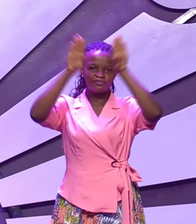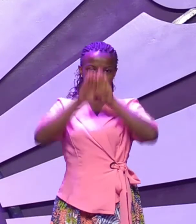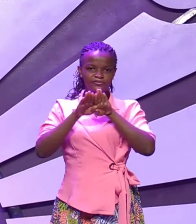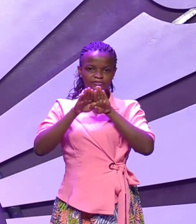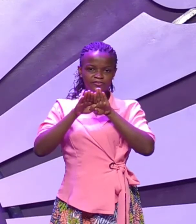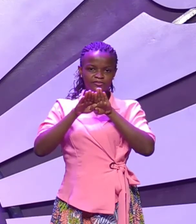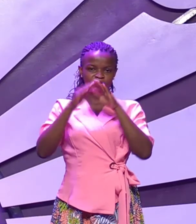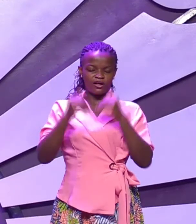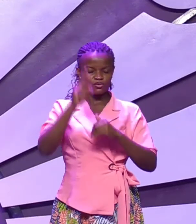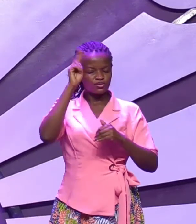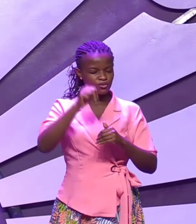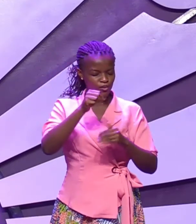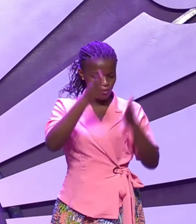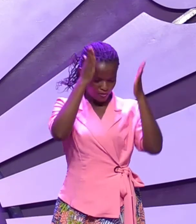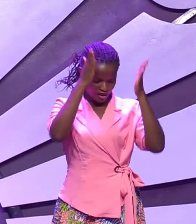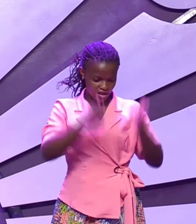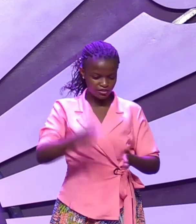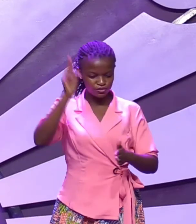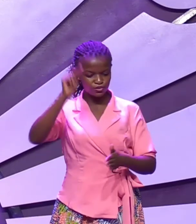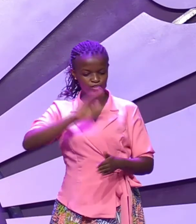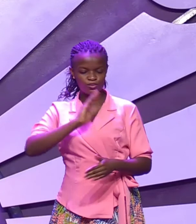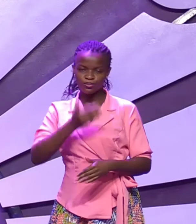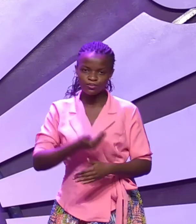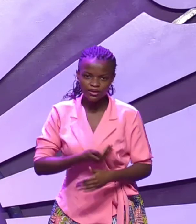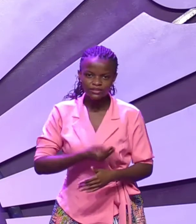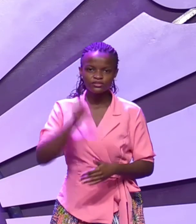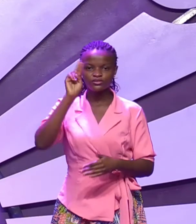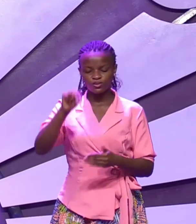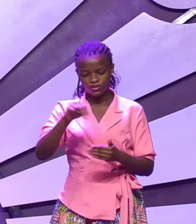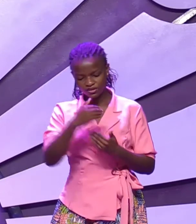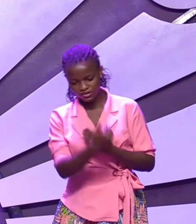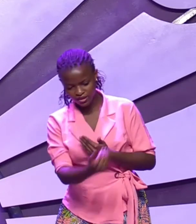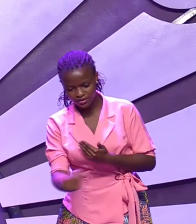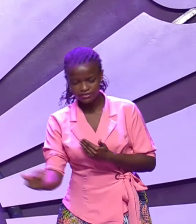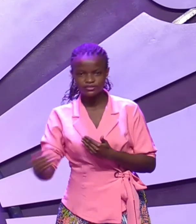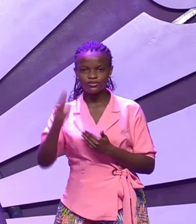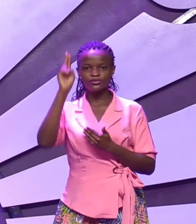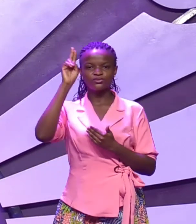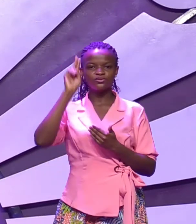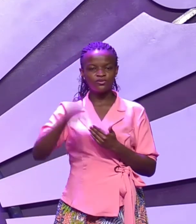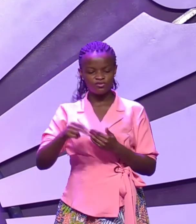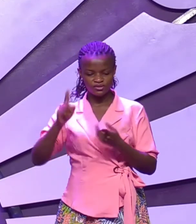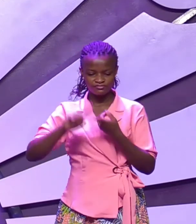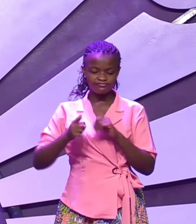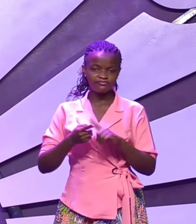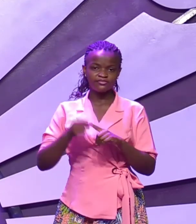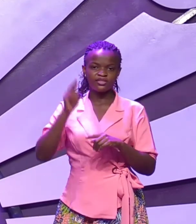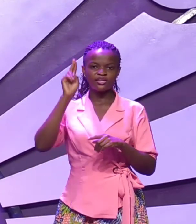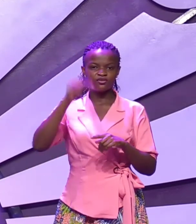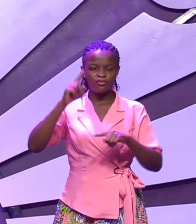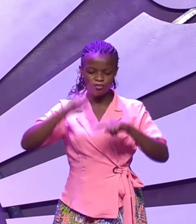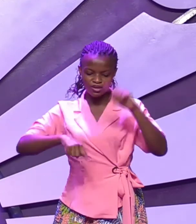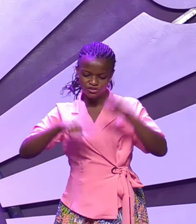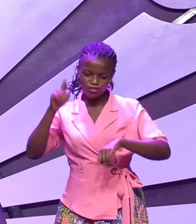no man no woman no child no fame no political